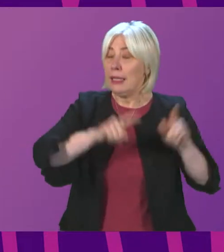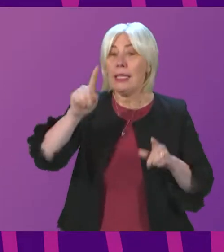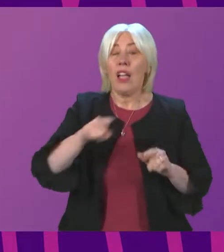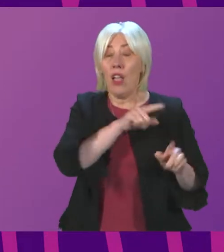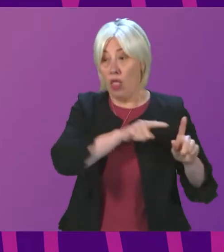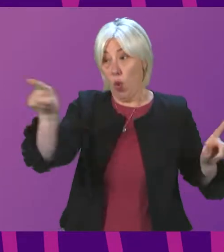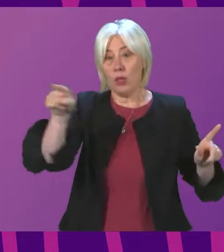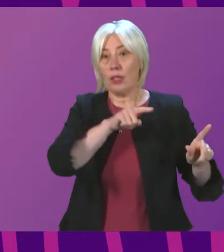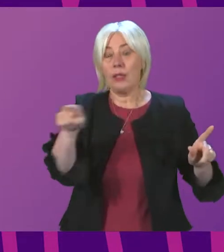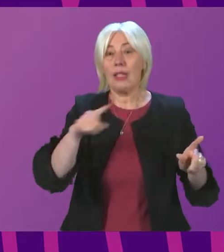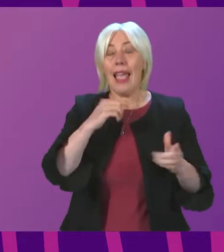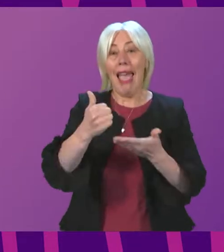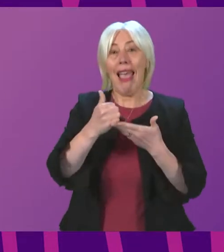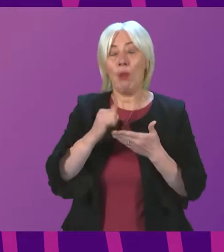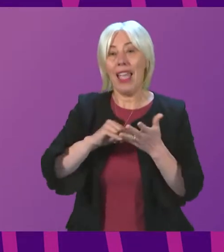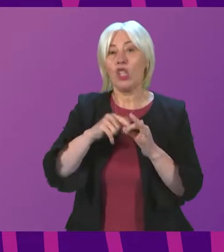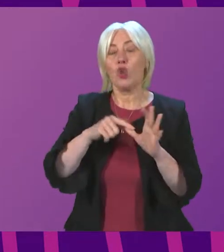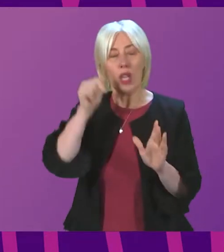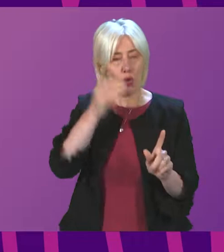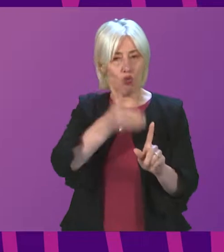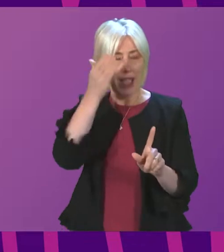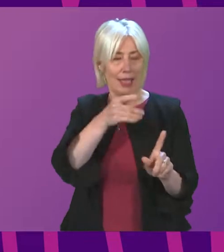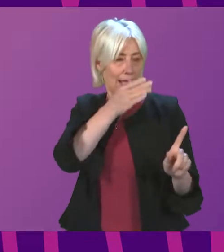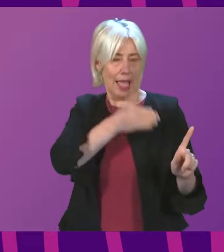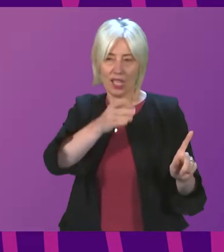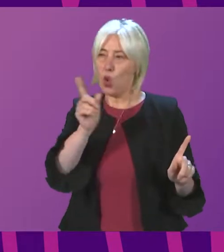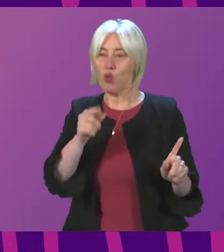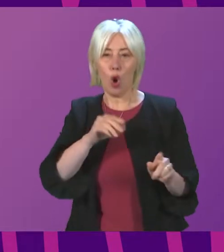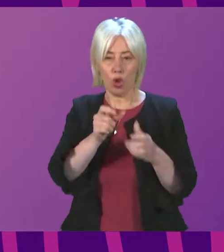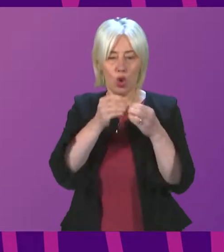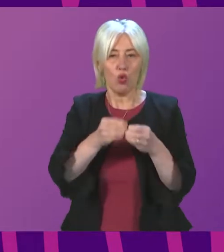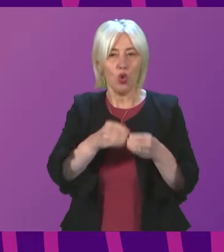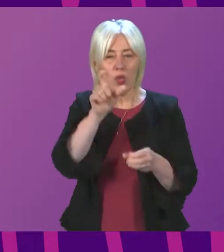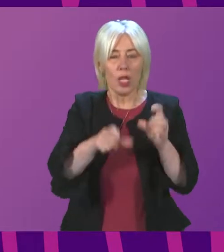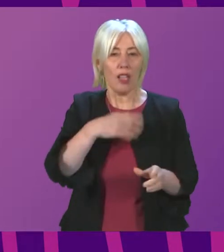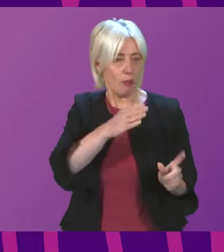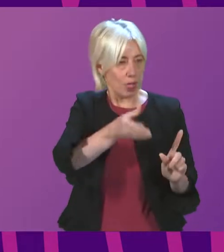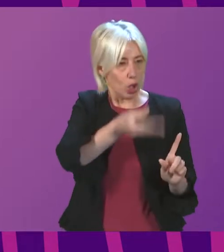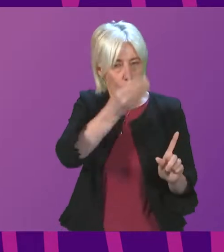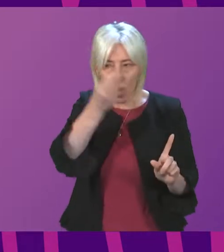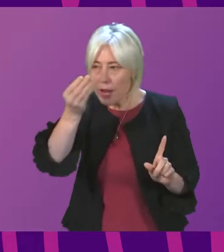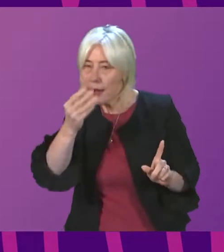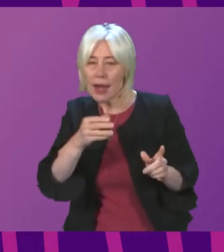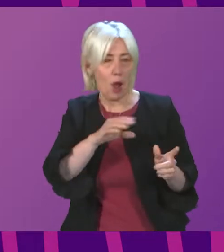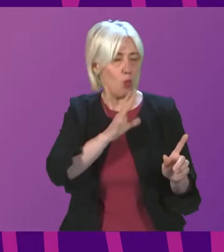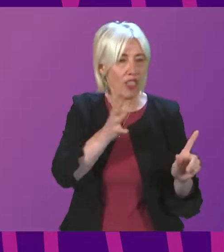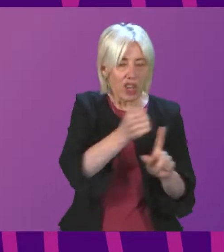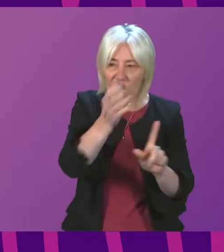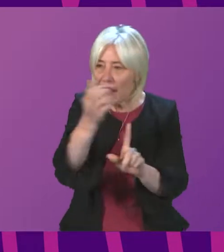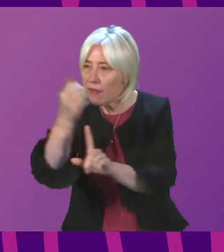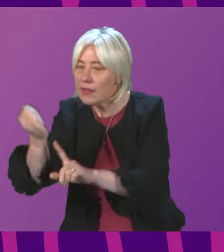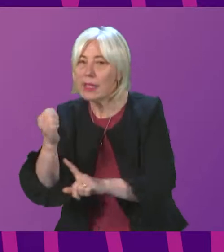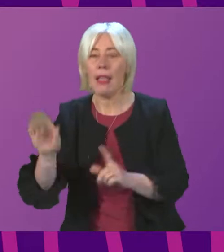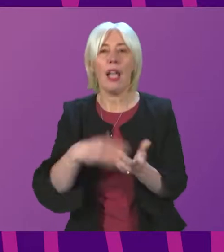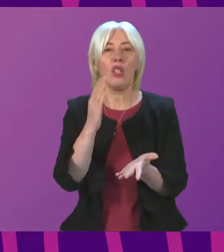qualifications help sqa to recognize the attainment of learners of all abilities and ensure there are